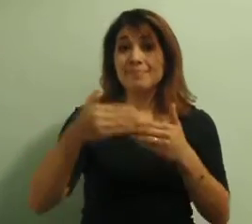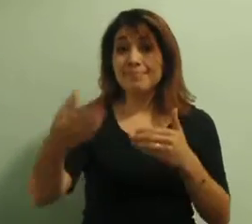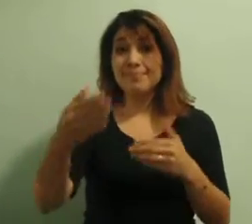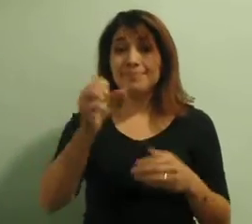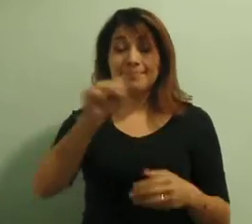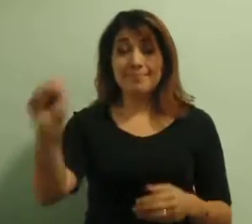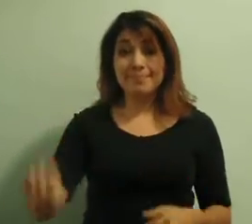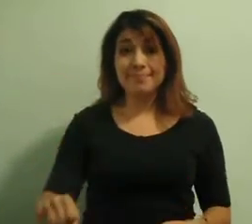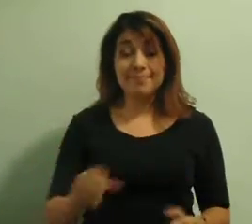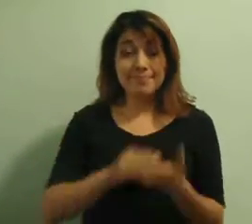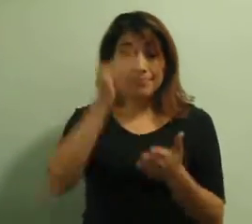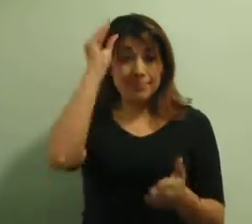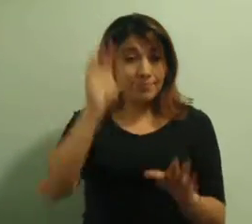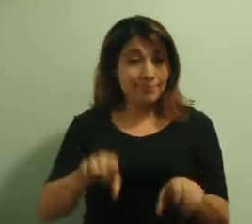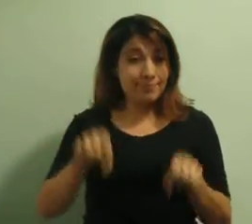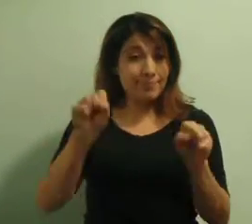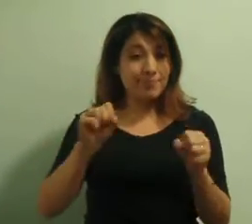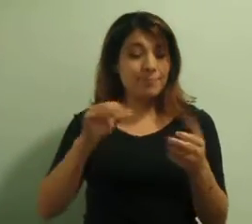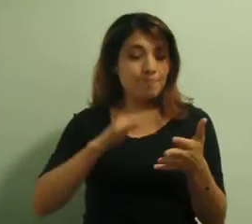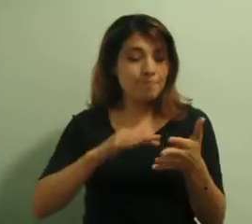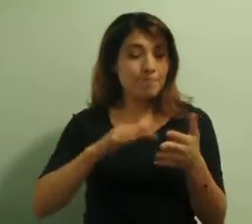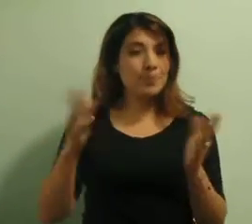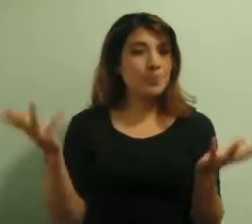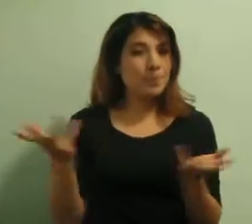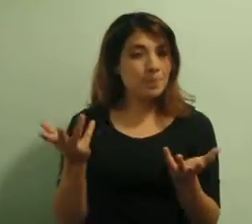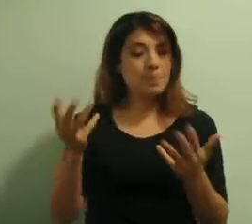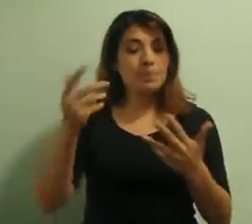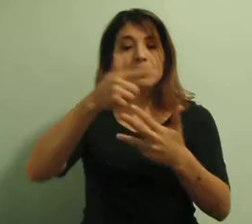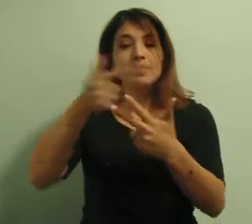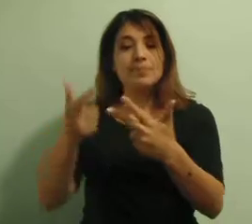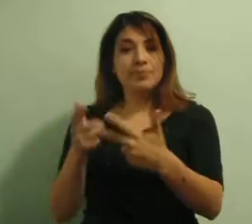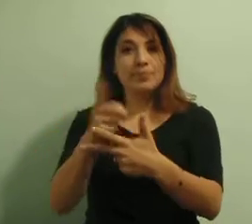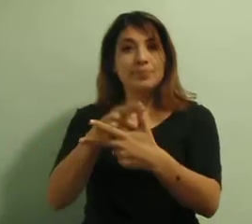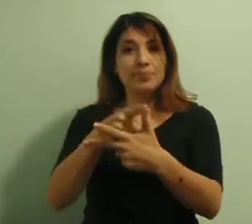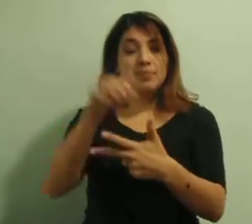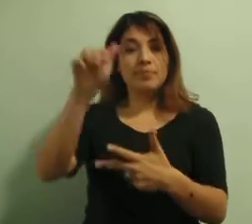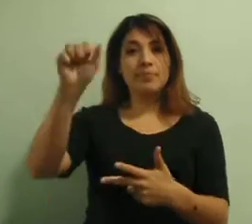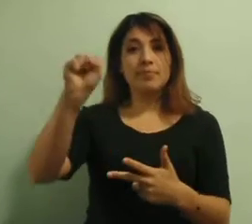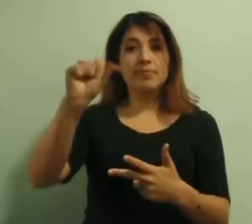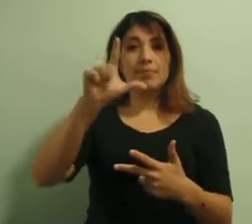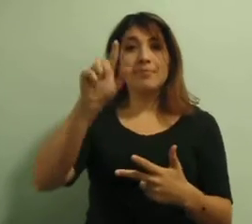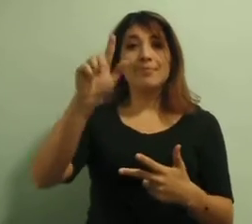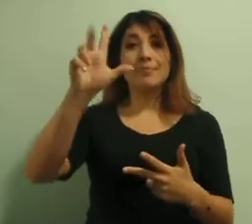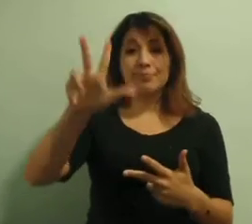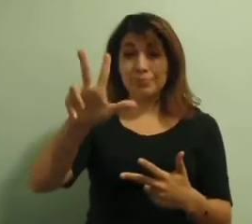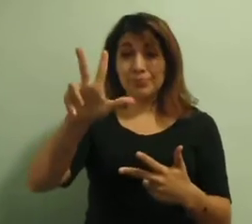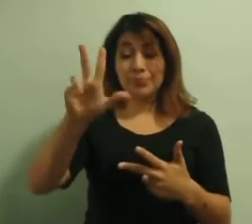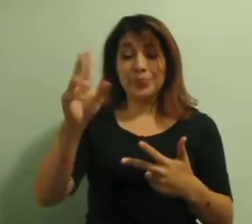Next semester, I'll study a few more things. My classes will be ASL 3,